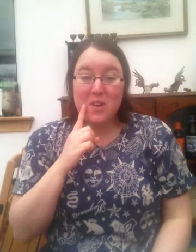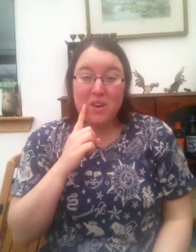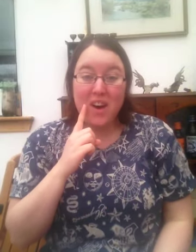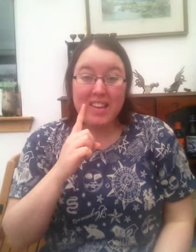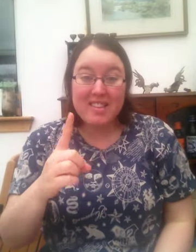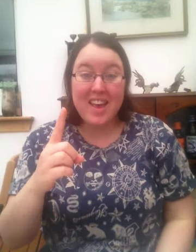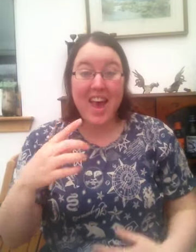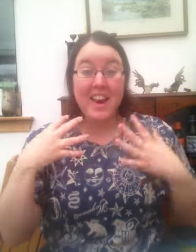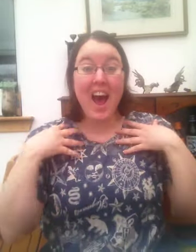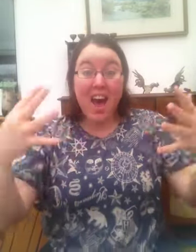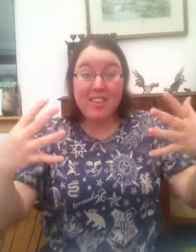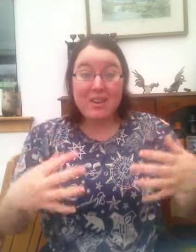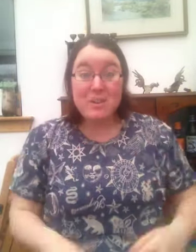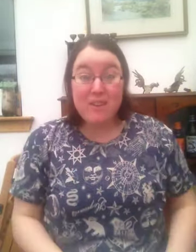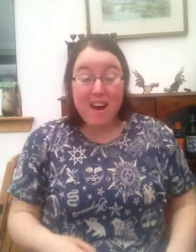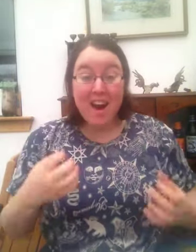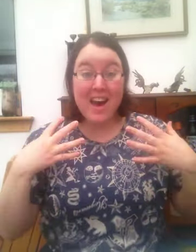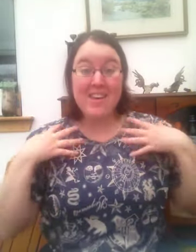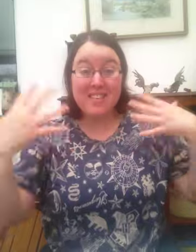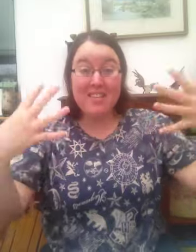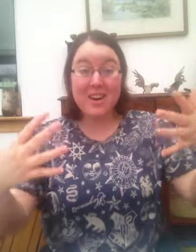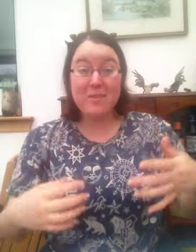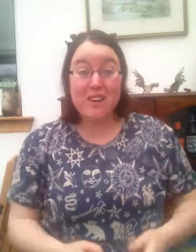voice said, Surprise! Surprise!